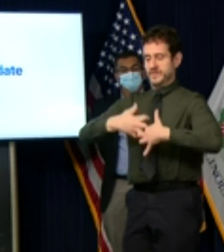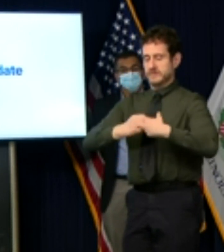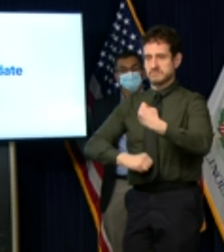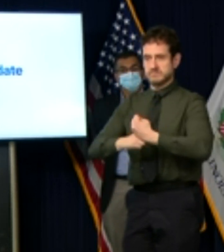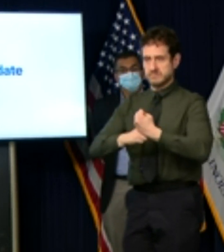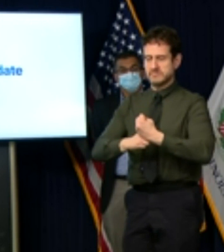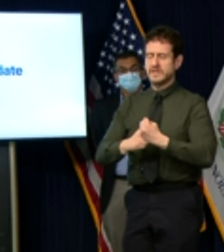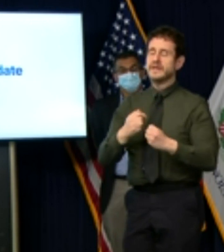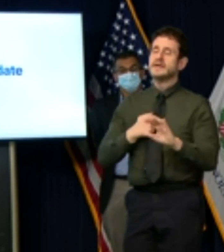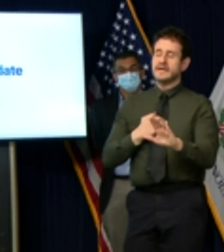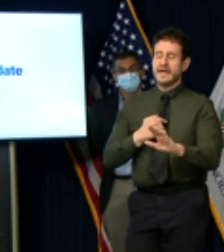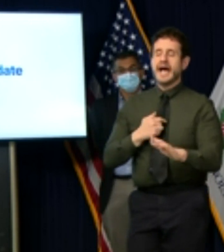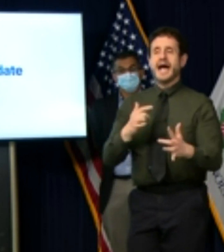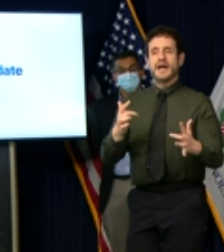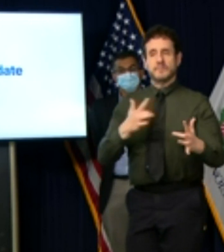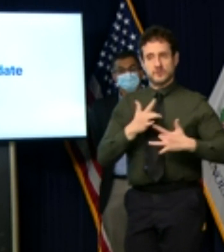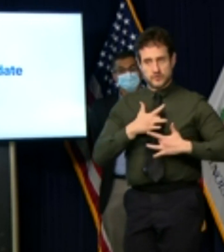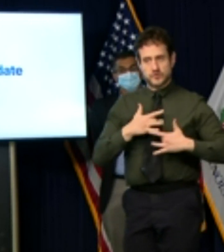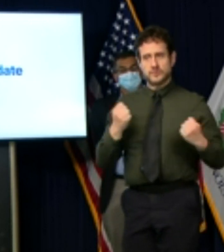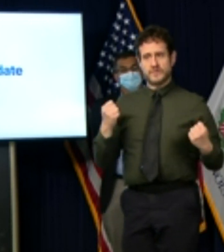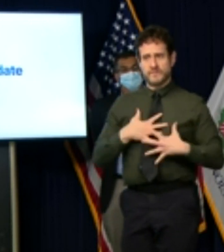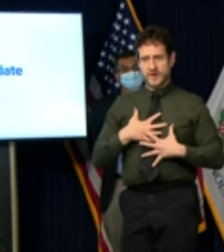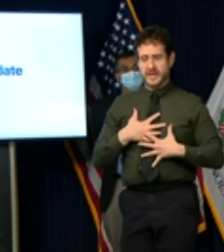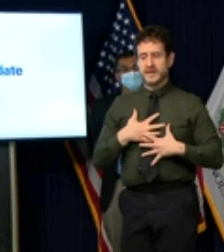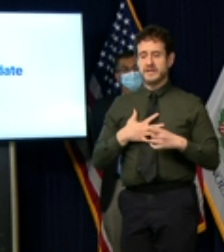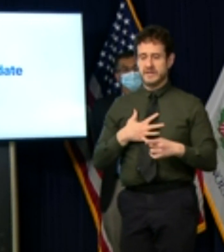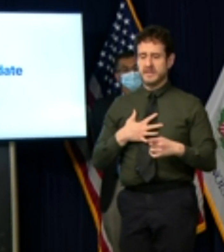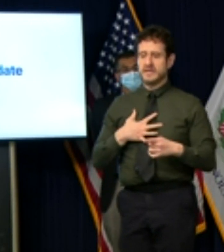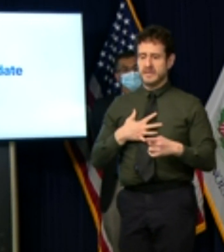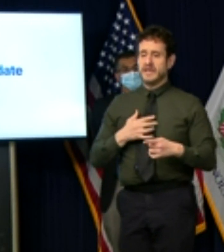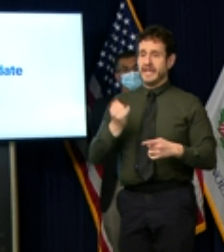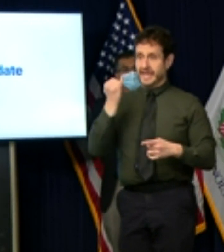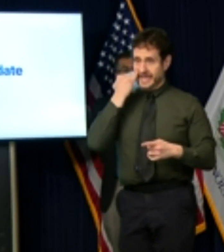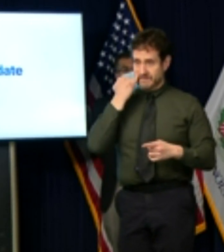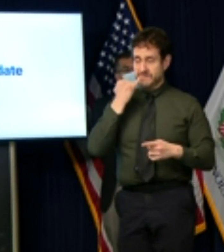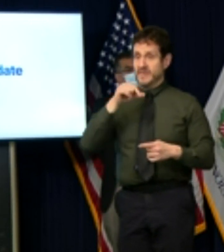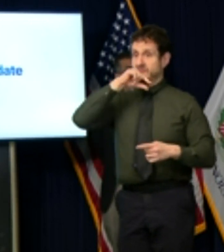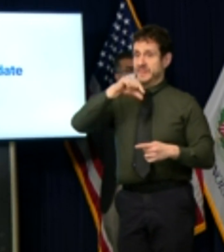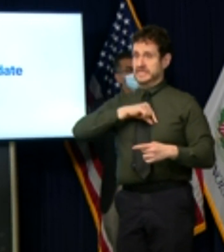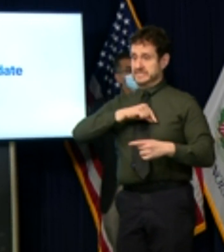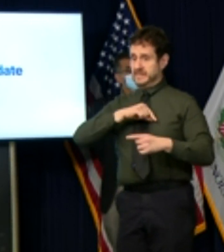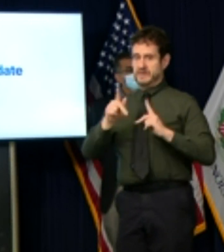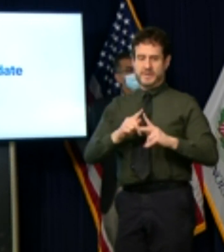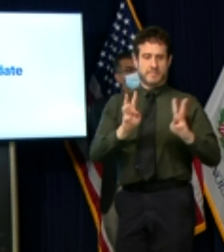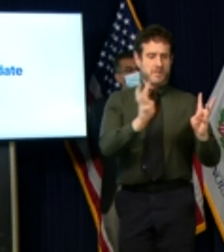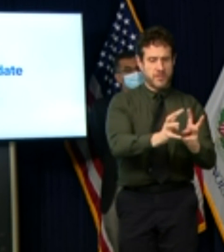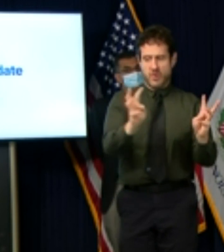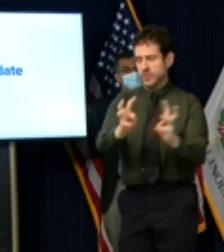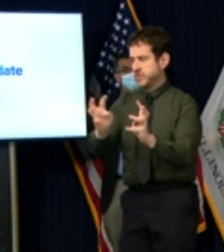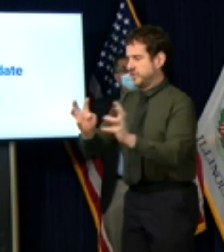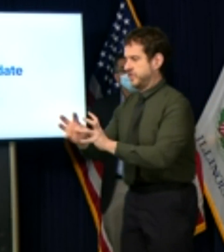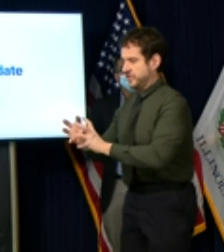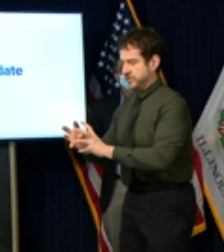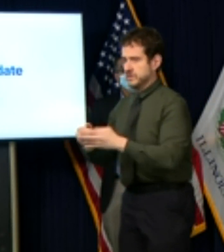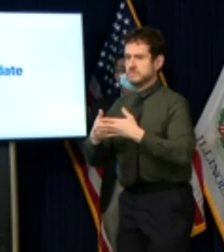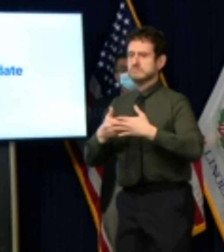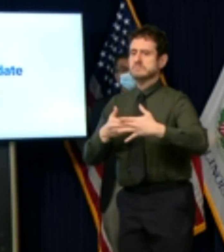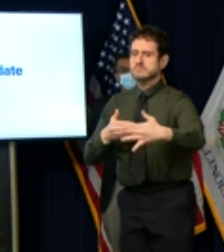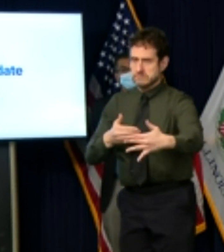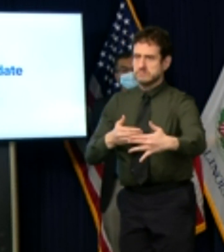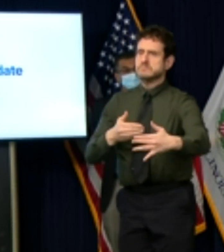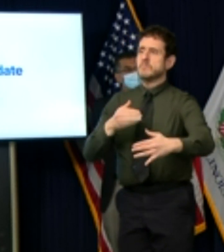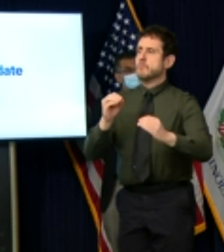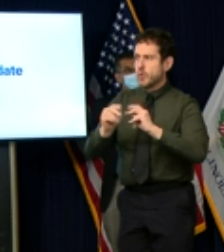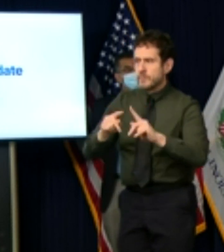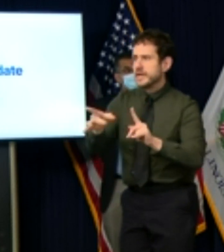that the number of cases hospitalizations and deaths will spike even further in the weeks after thanksgiving because